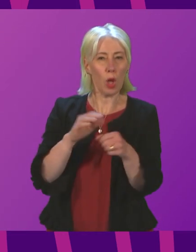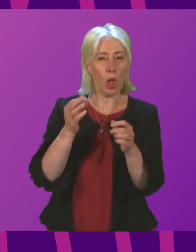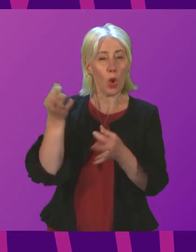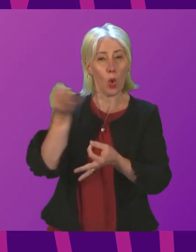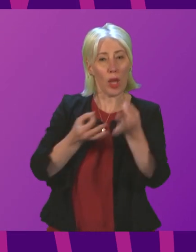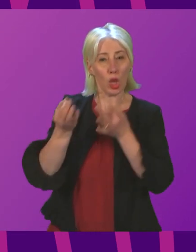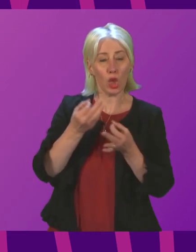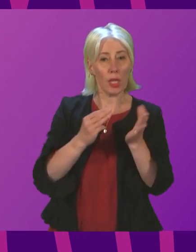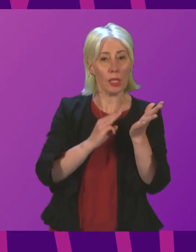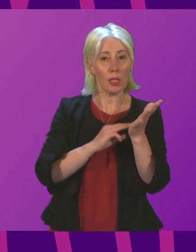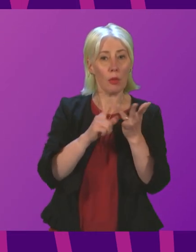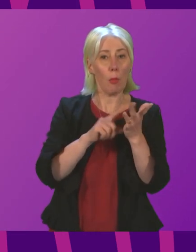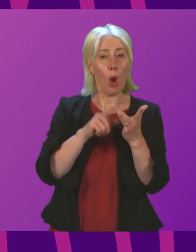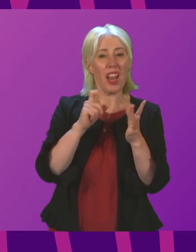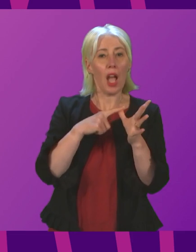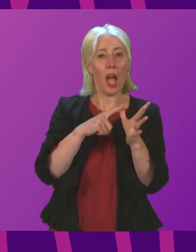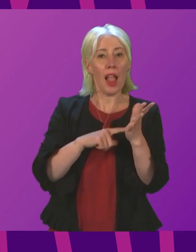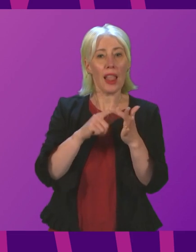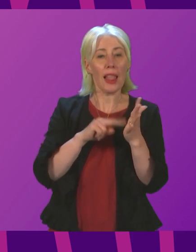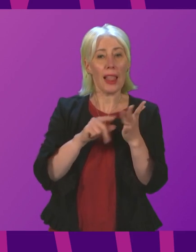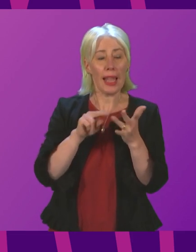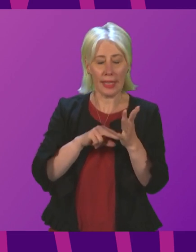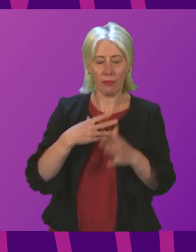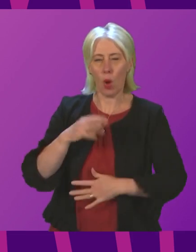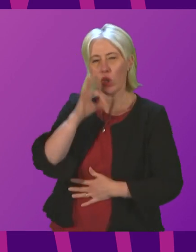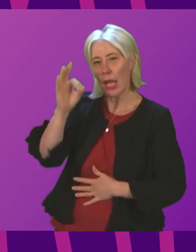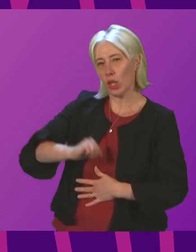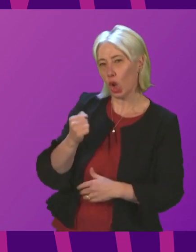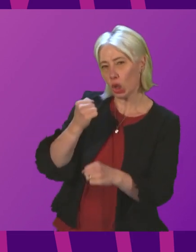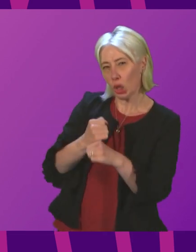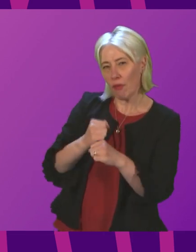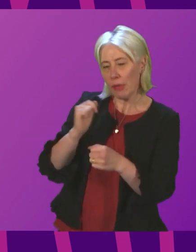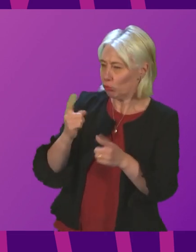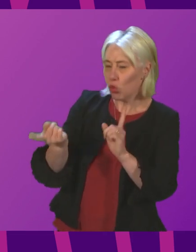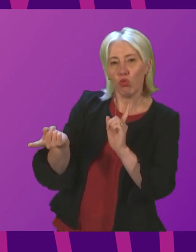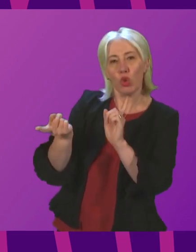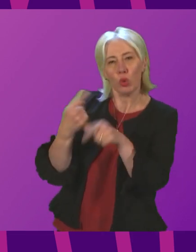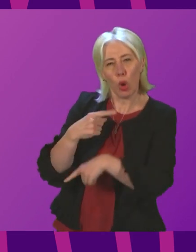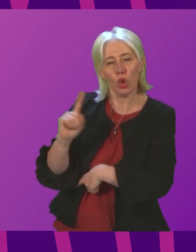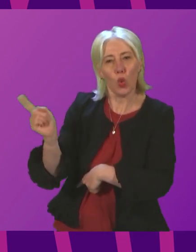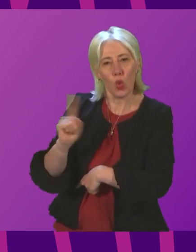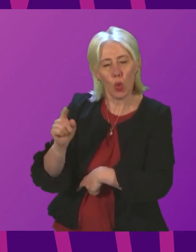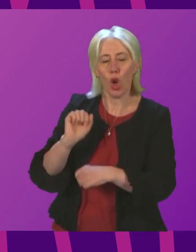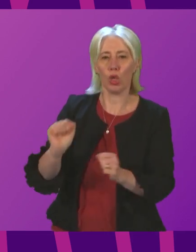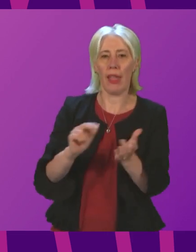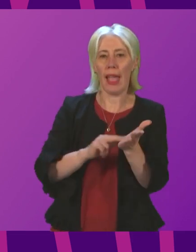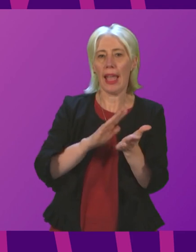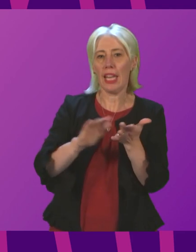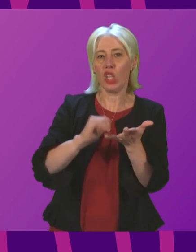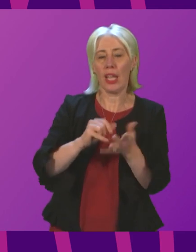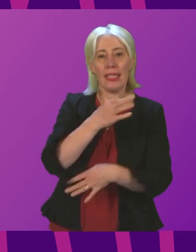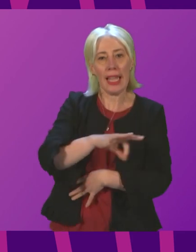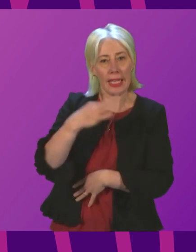Thank you, Prezising Officer. To ask the Scottish Government what its response is to reports of NHS Lanarkshire